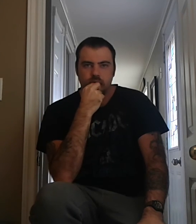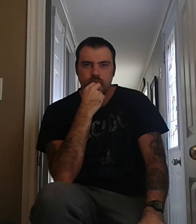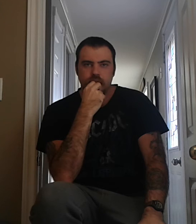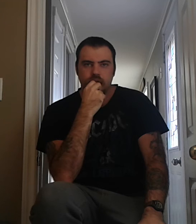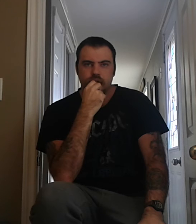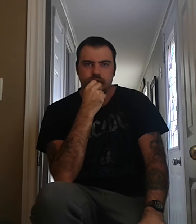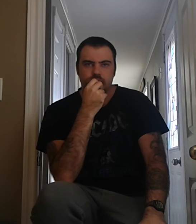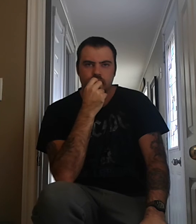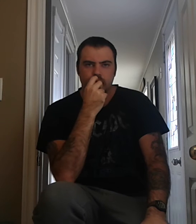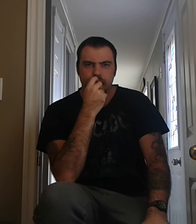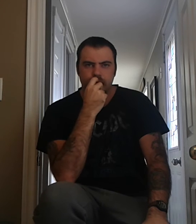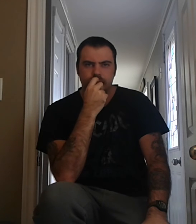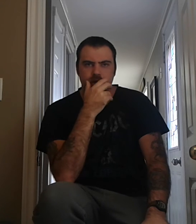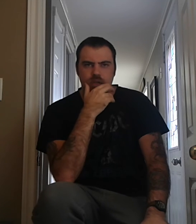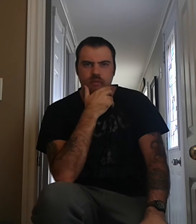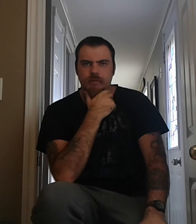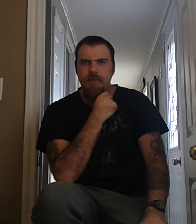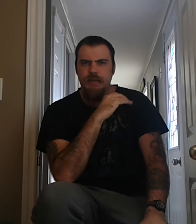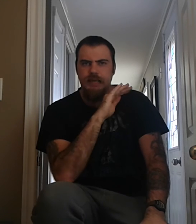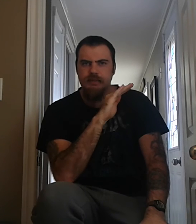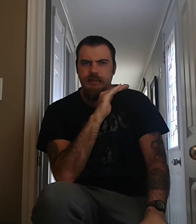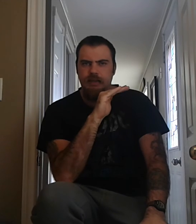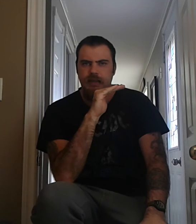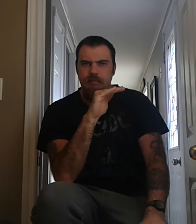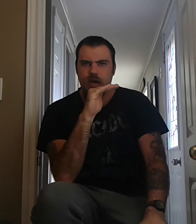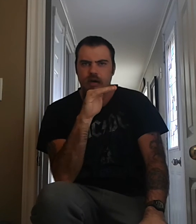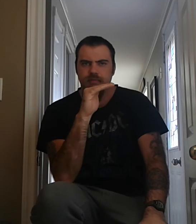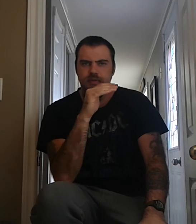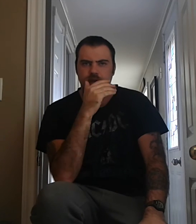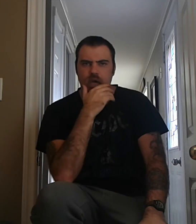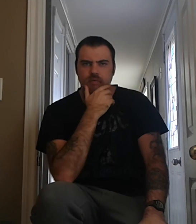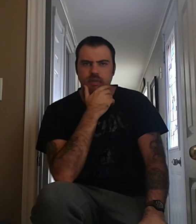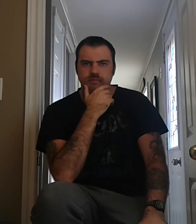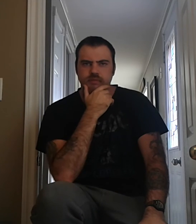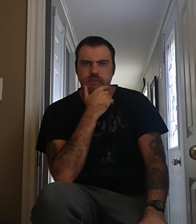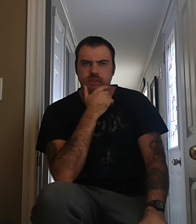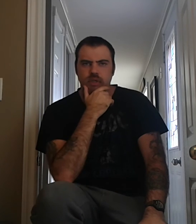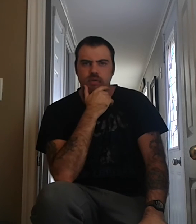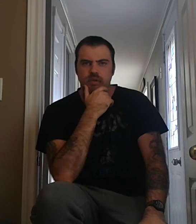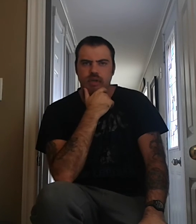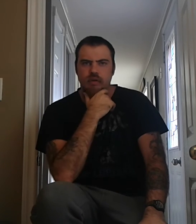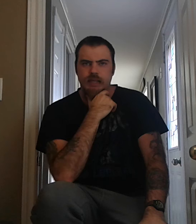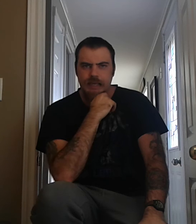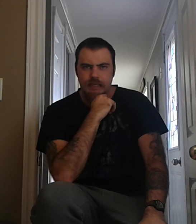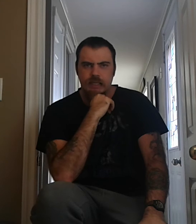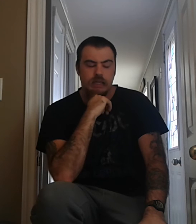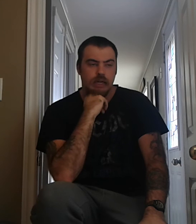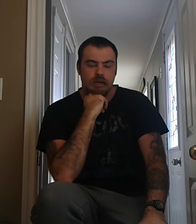really good. So, um, I'd say, you know, the big hits that came off this album were, you know, Can't Get Enough.